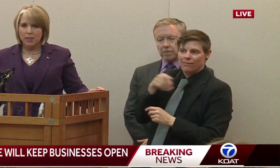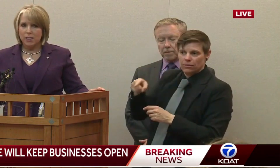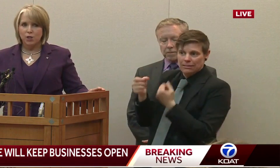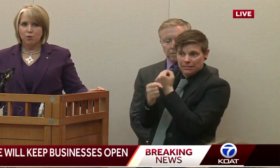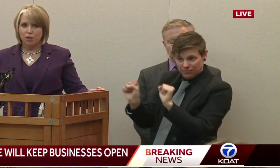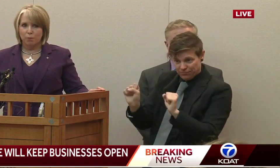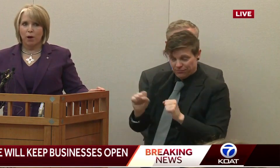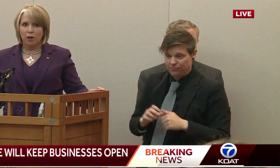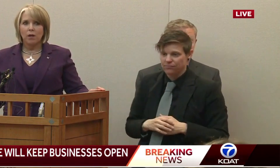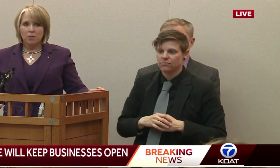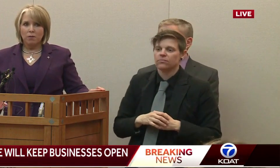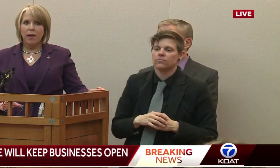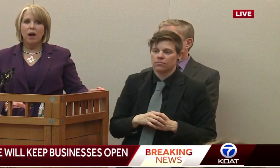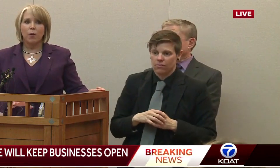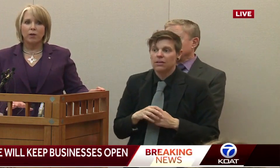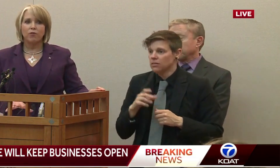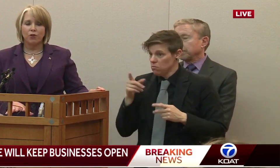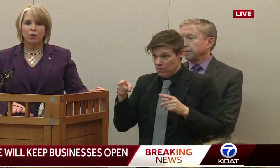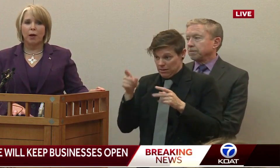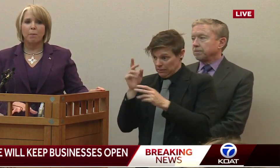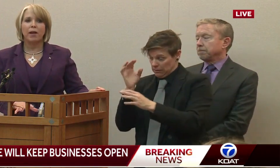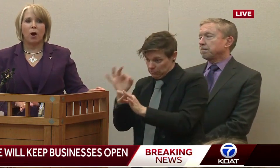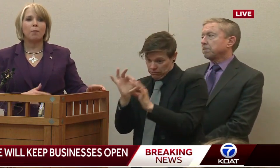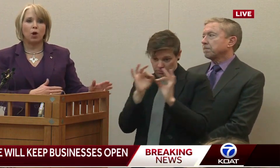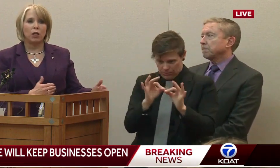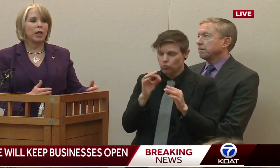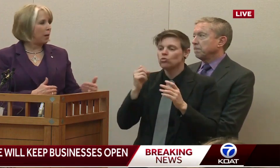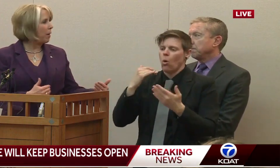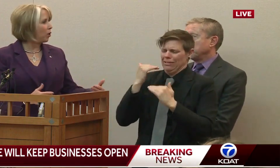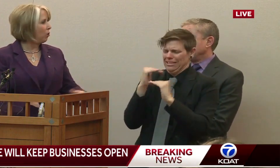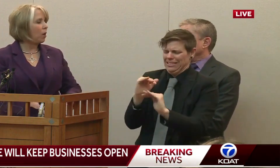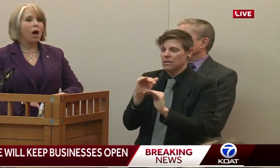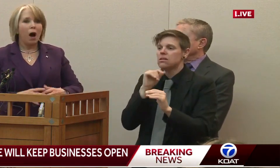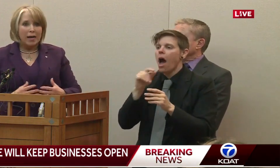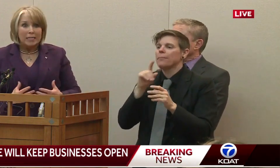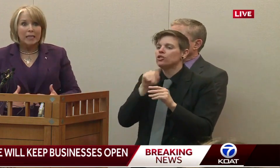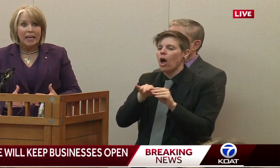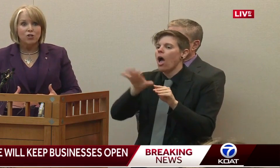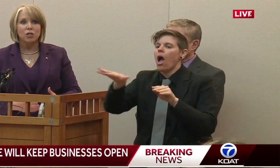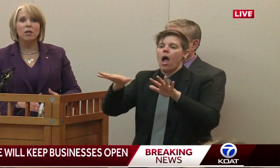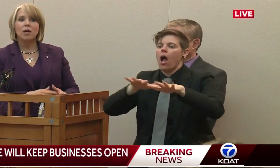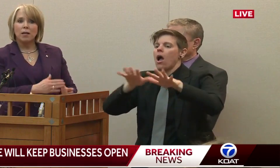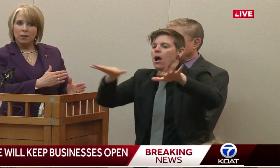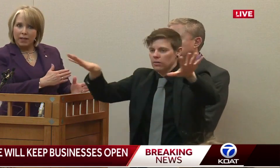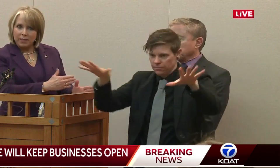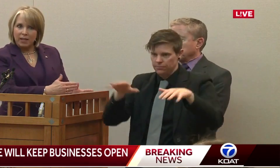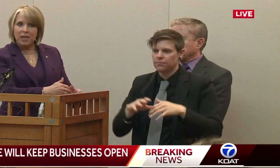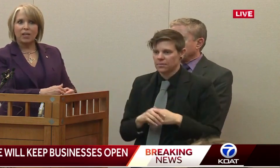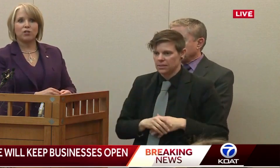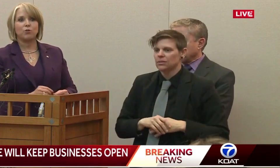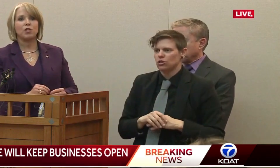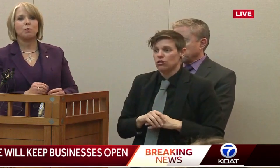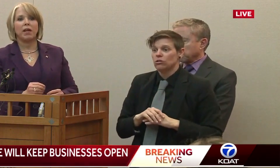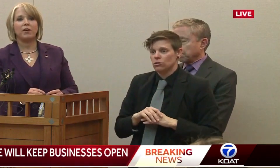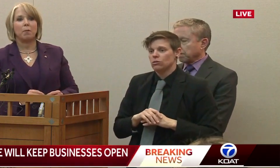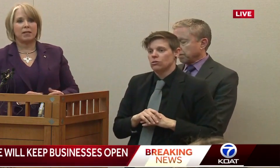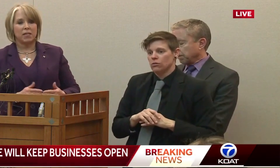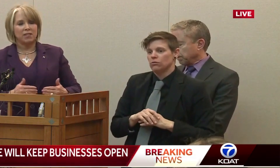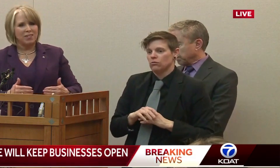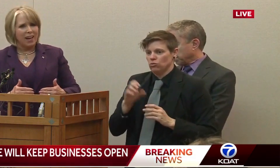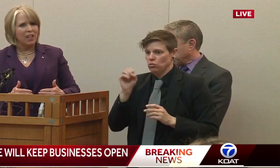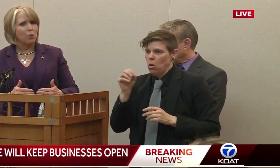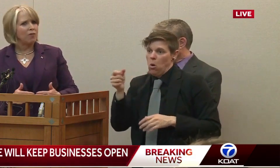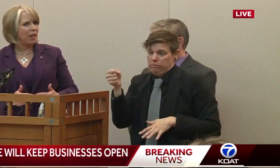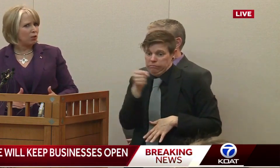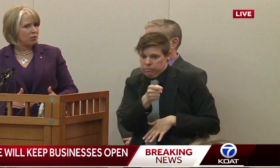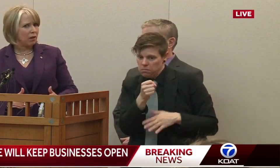continue the spread. So they go into a medical, I'm calling it a medical isolation. Let's get a doctor to explain to New